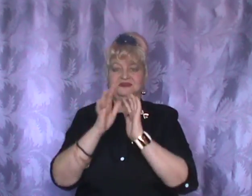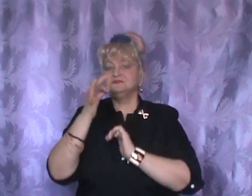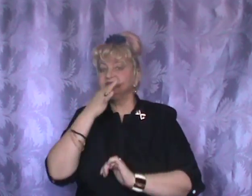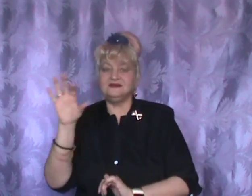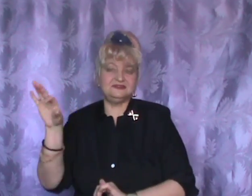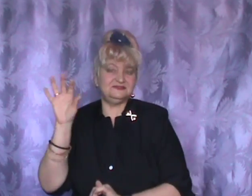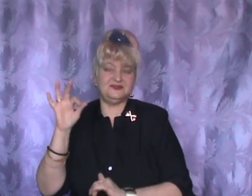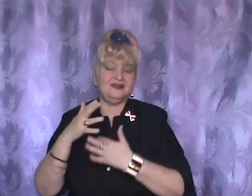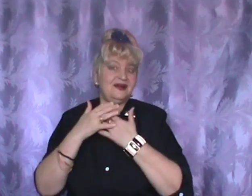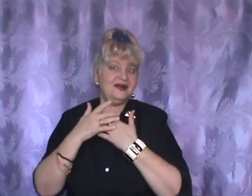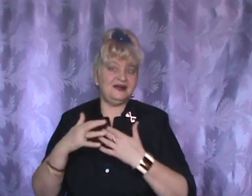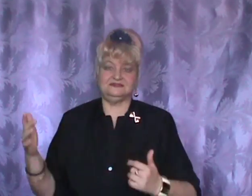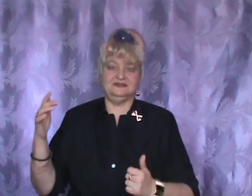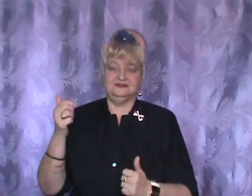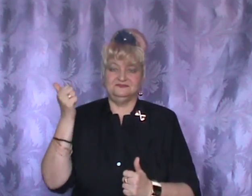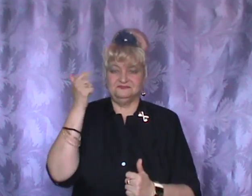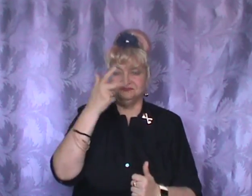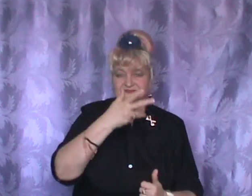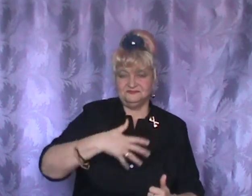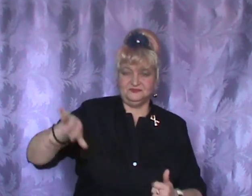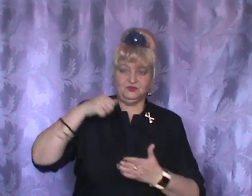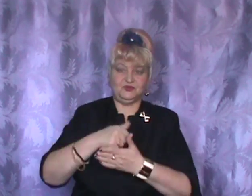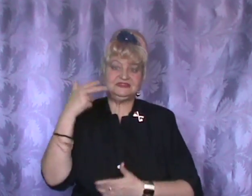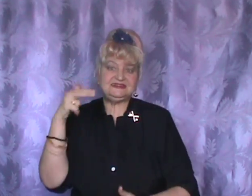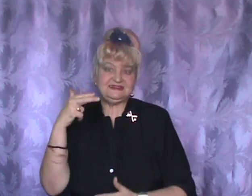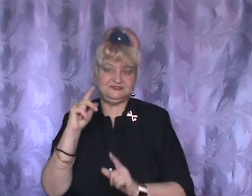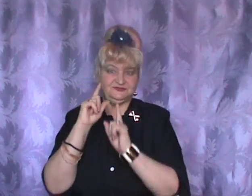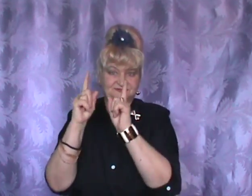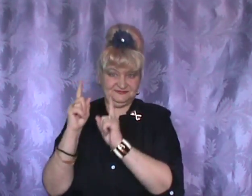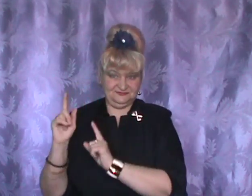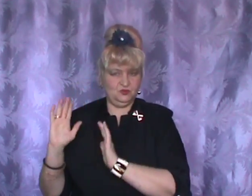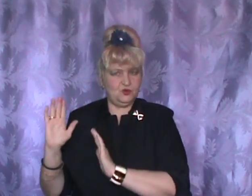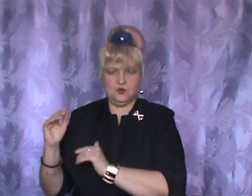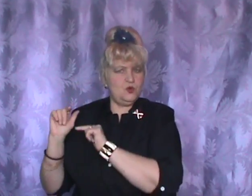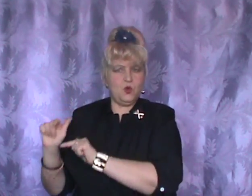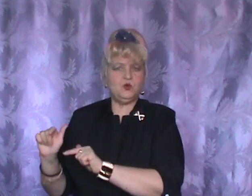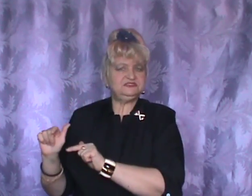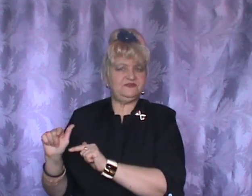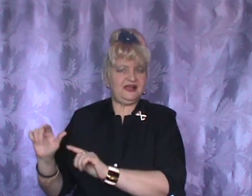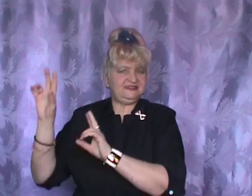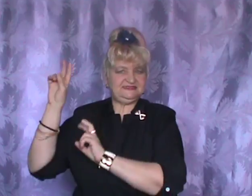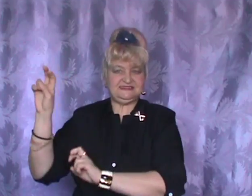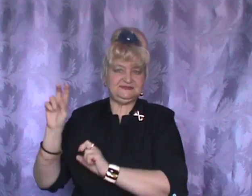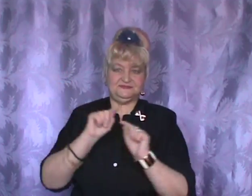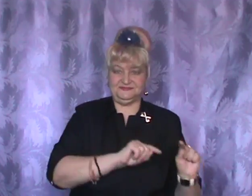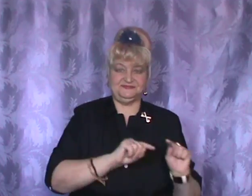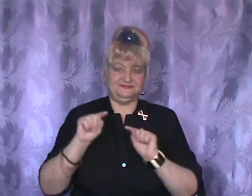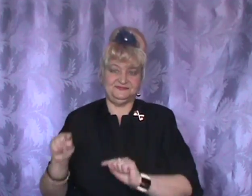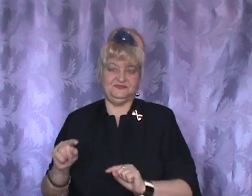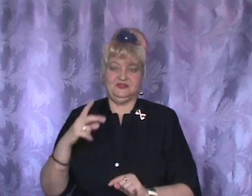It's mine. There we go... there...